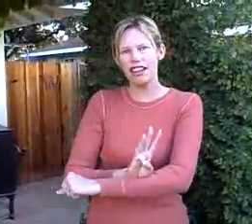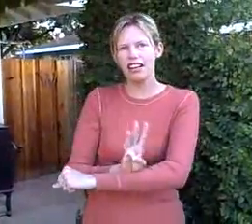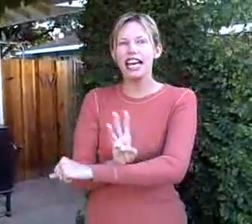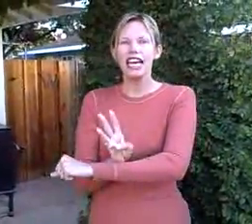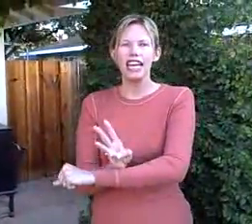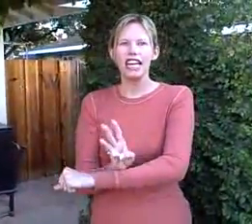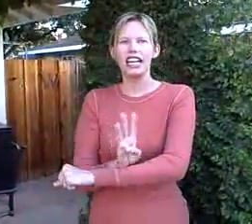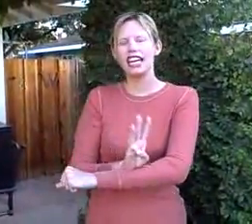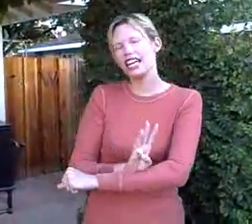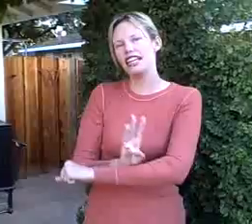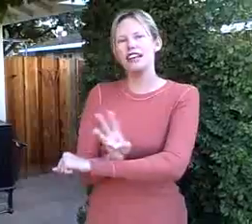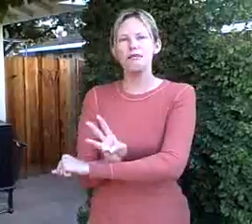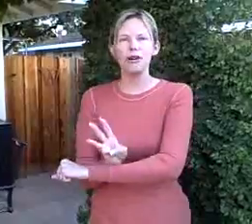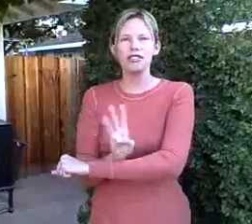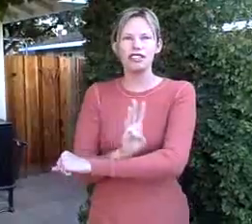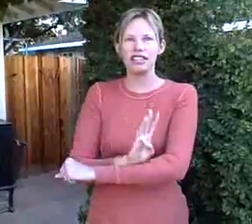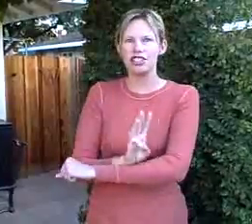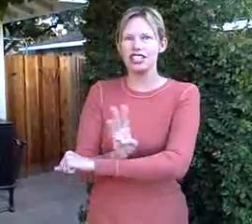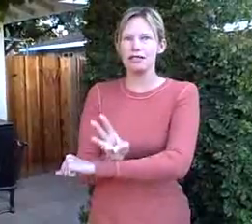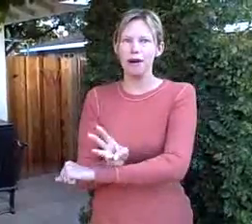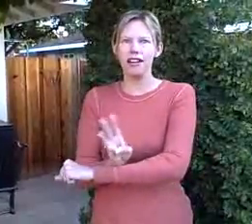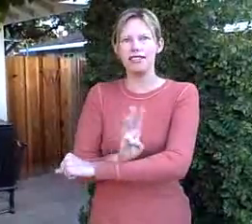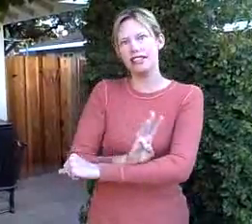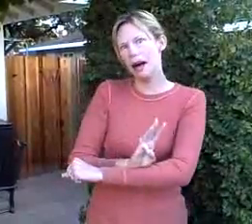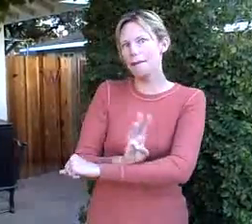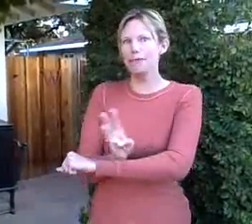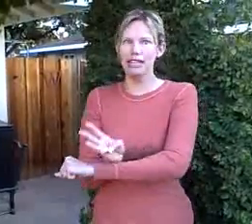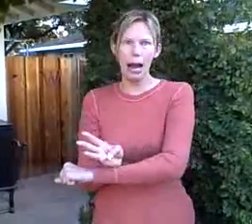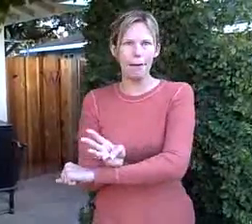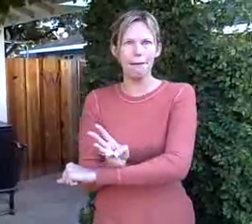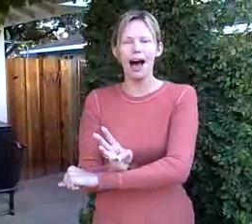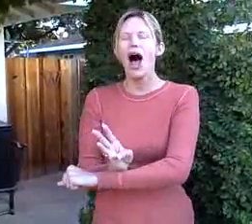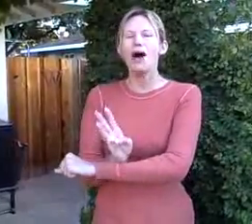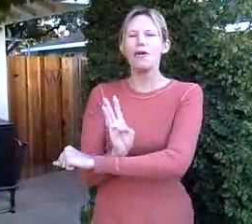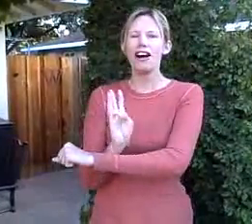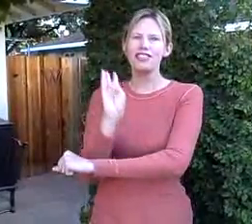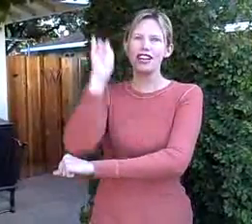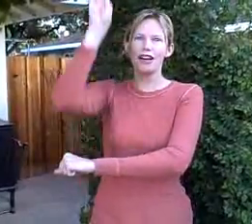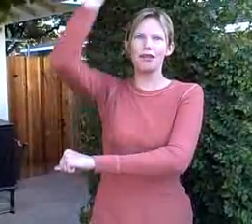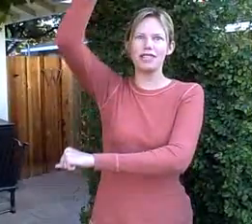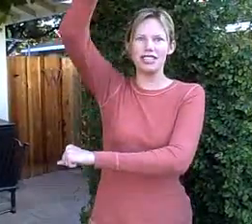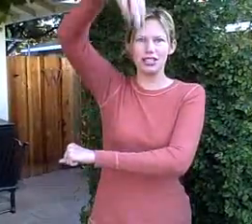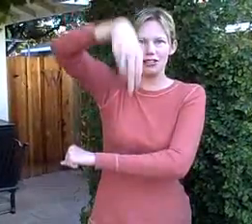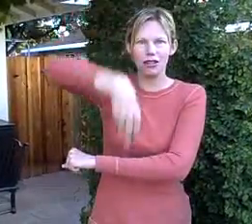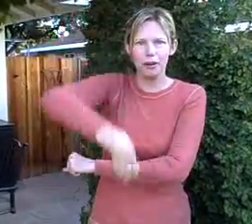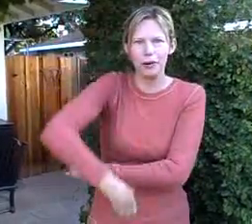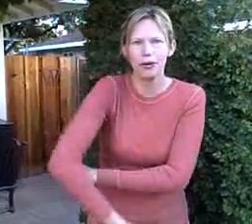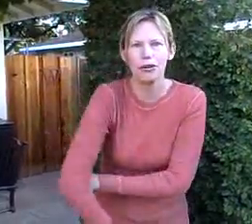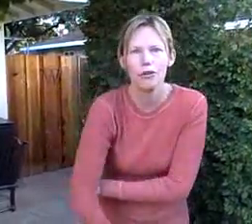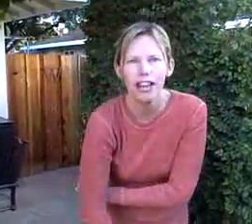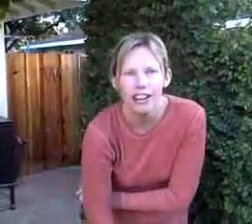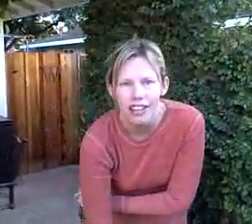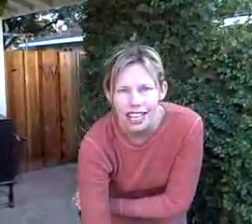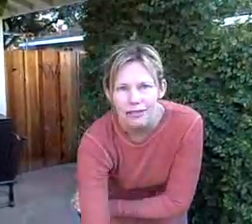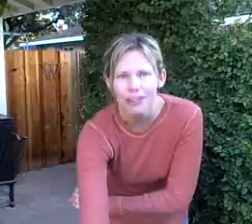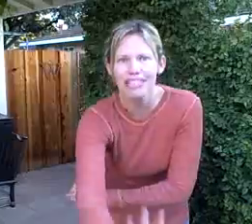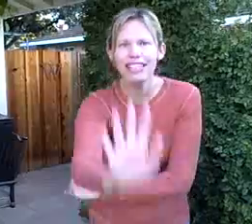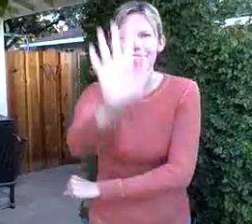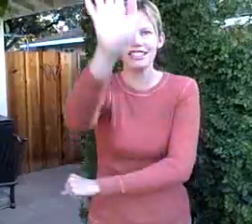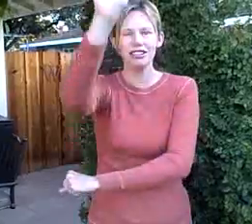log, eating their most delicious bugs, yum, yum! One jumped into the pool where it was nice and